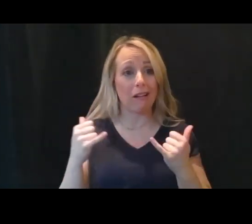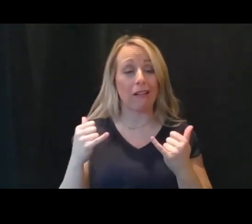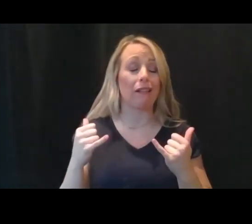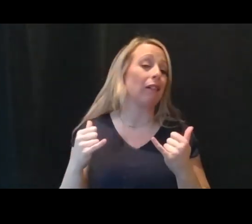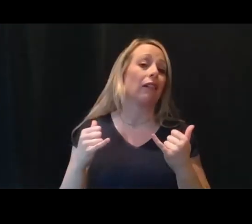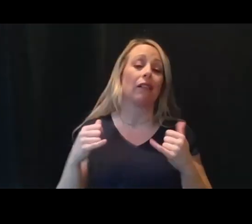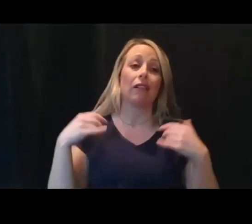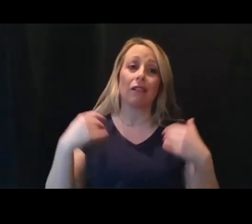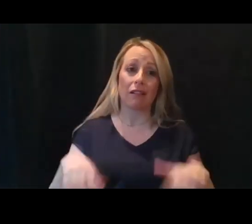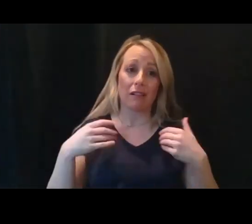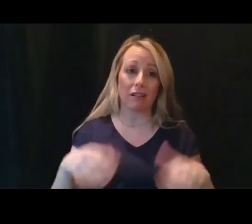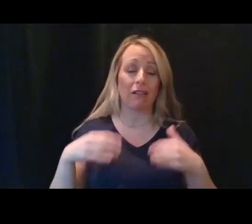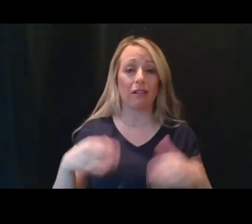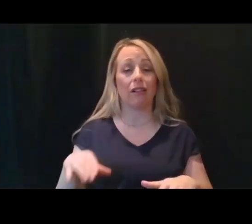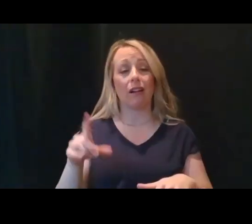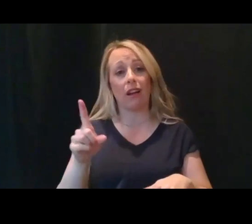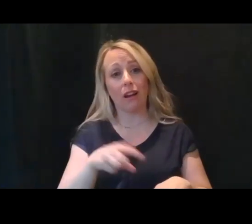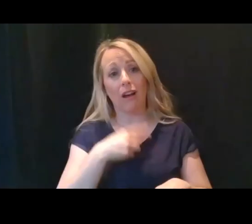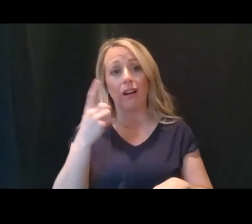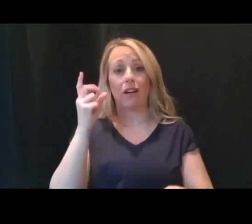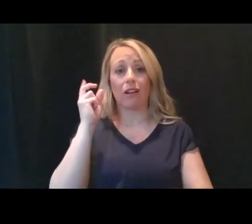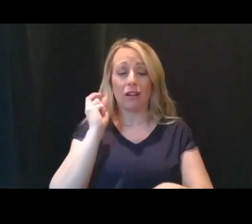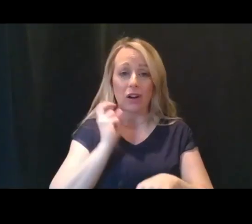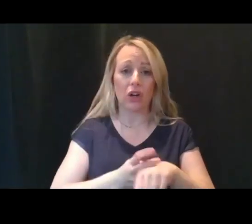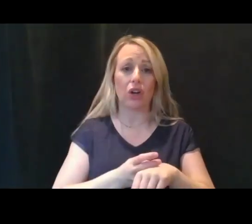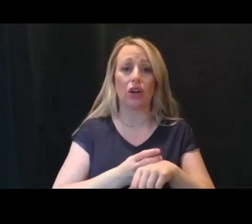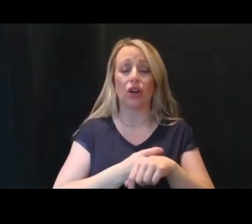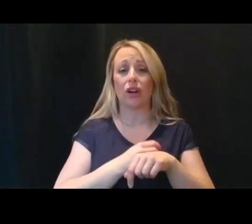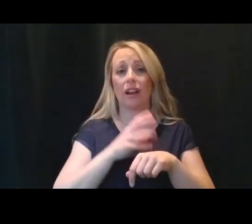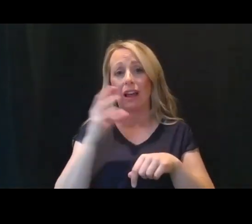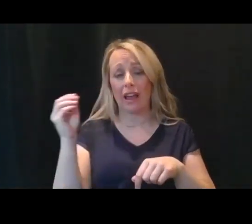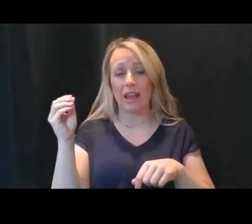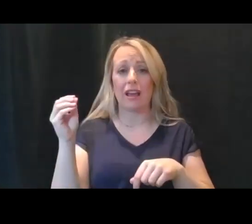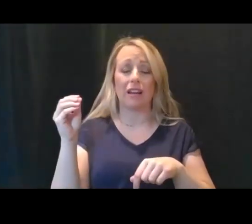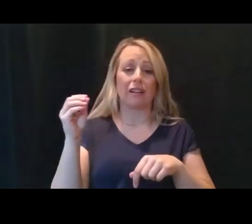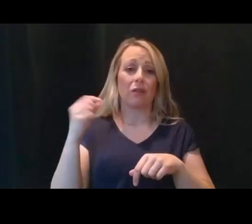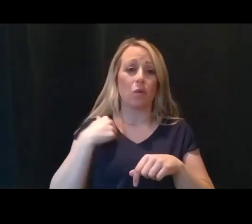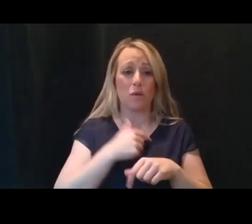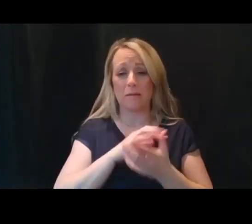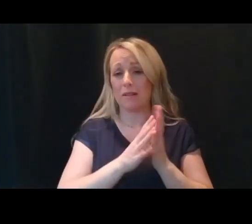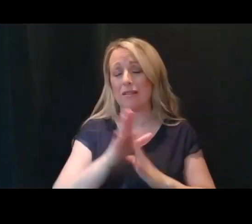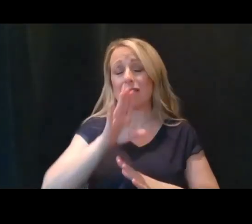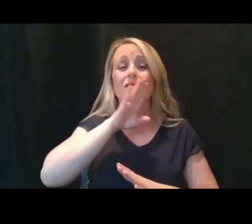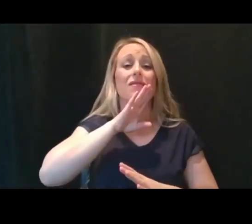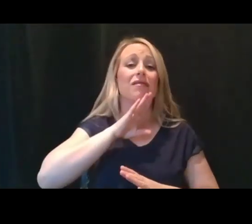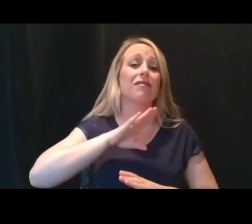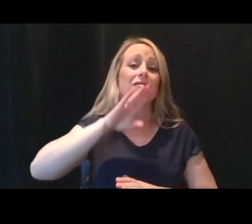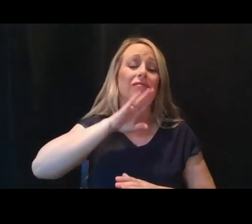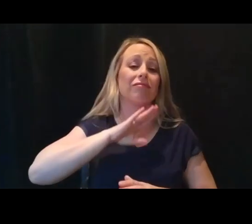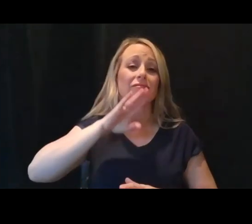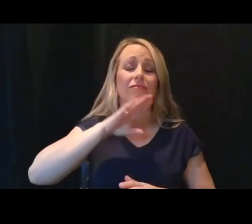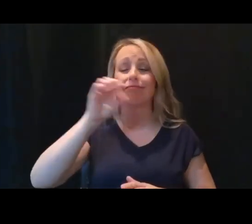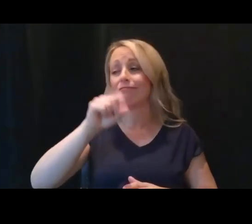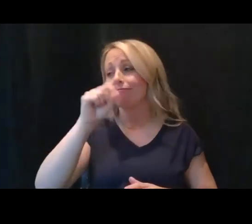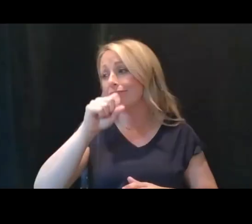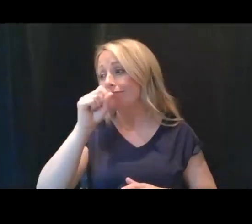been long, it has been hard, and it has frayed our nerves and frustrated us to no end. However, we